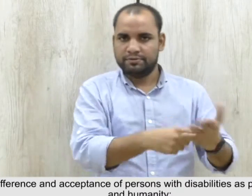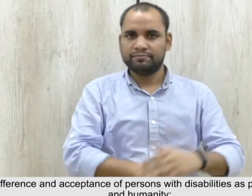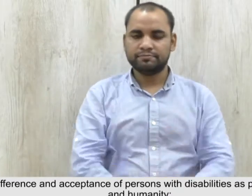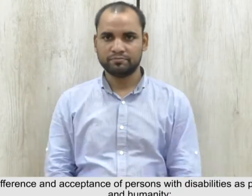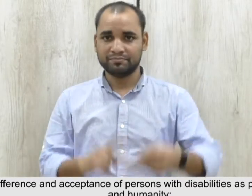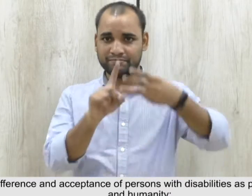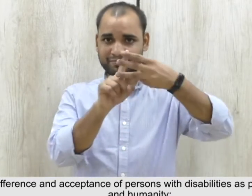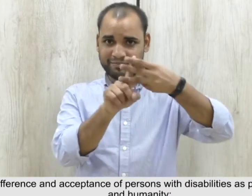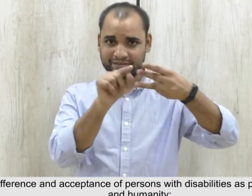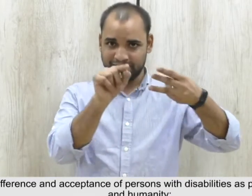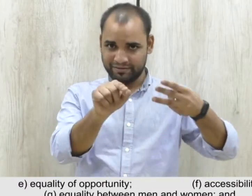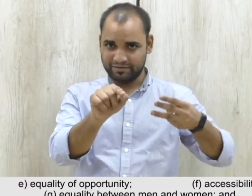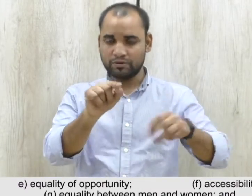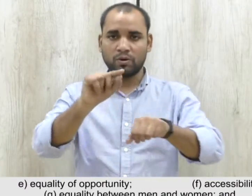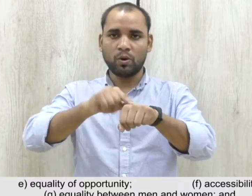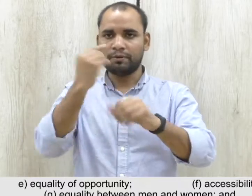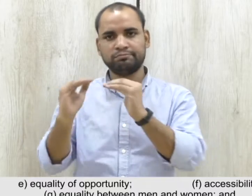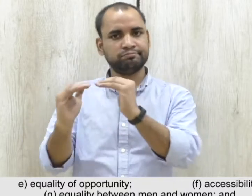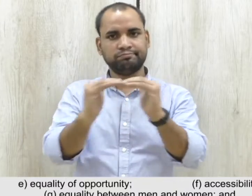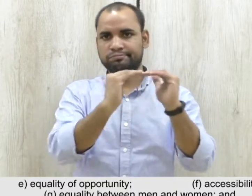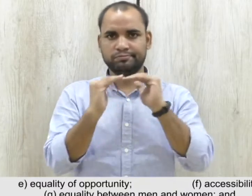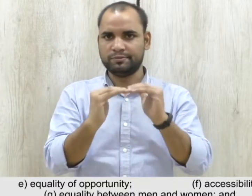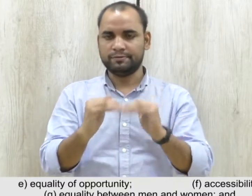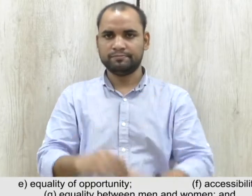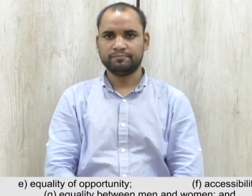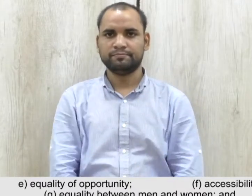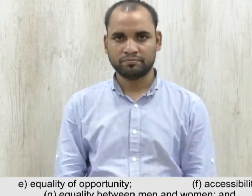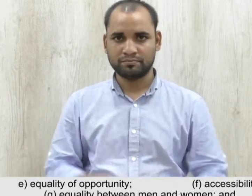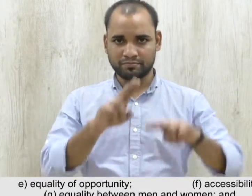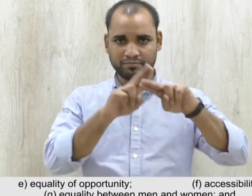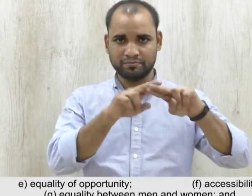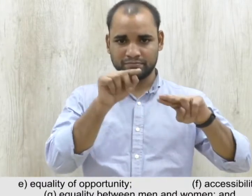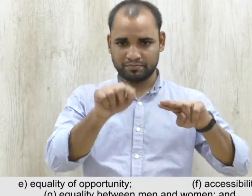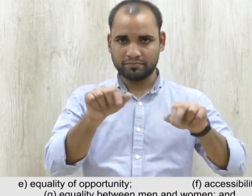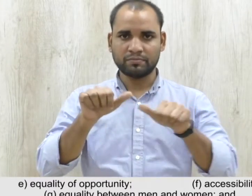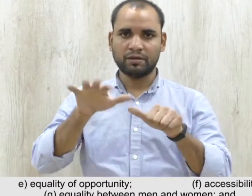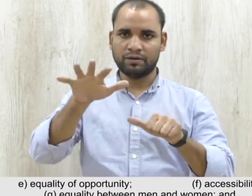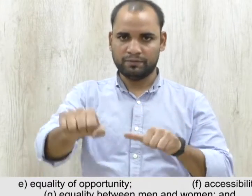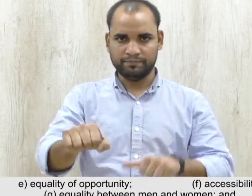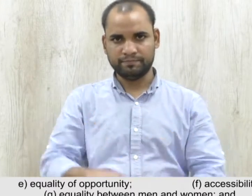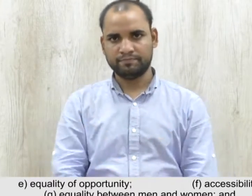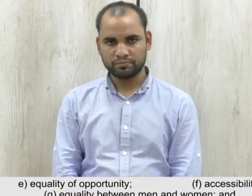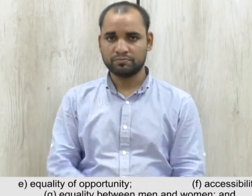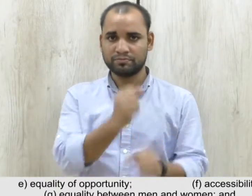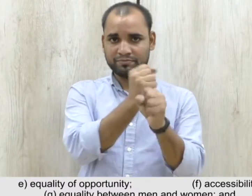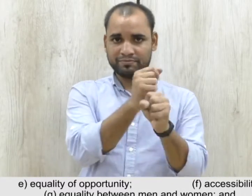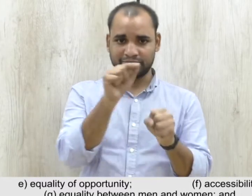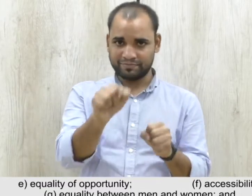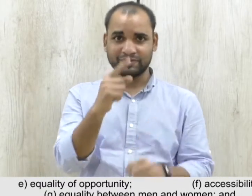5. Humanity. E. Equality of opportunity. 5. Accessibility. 5.